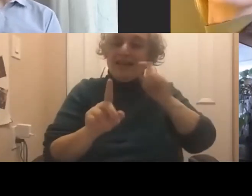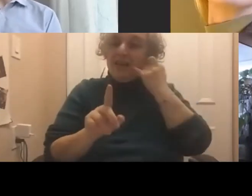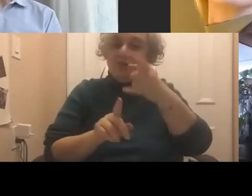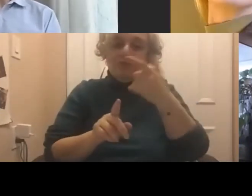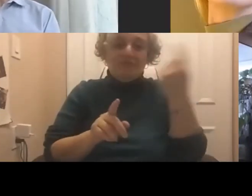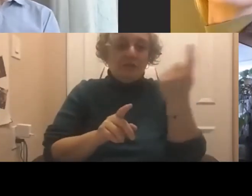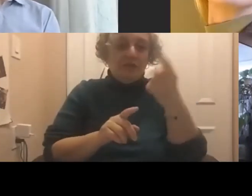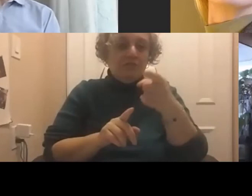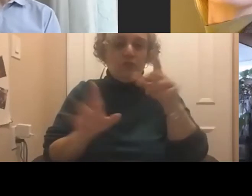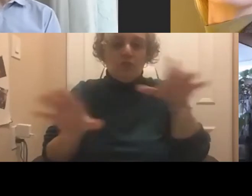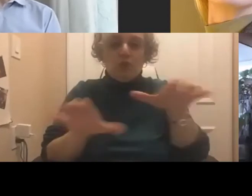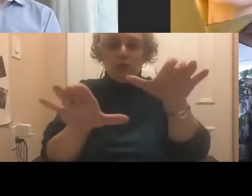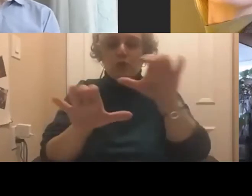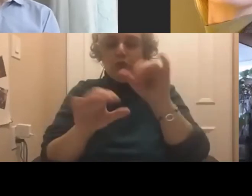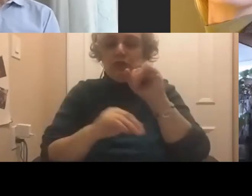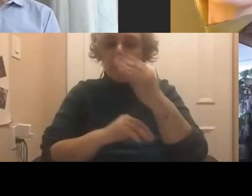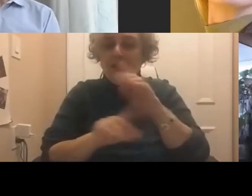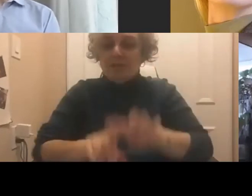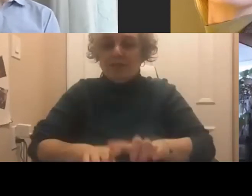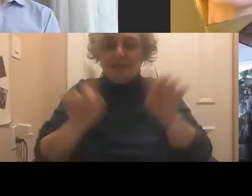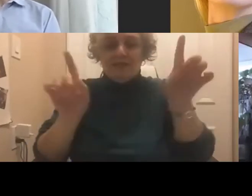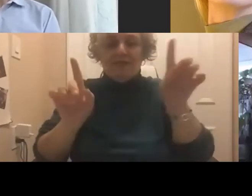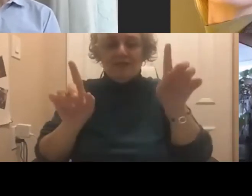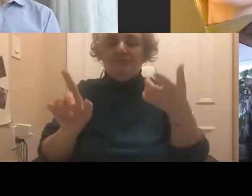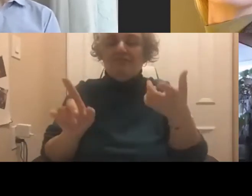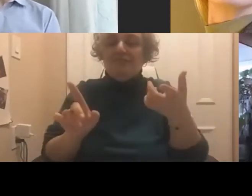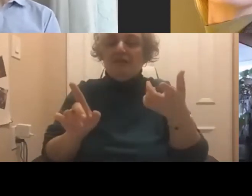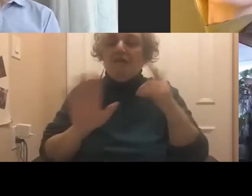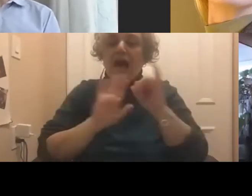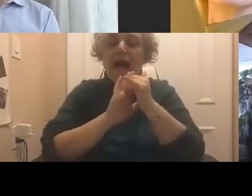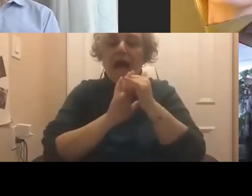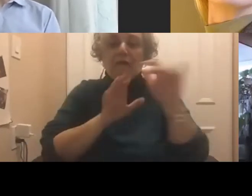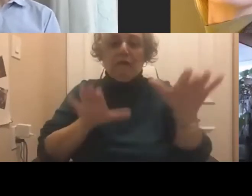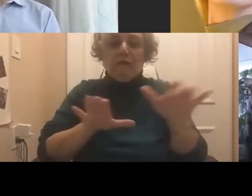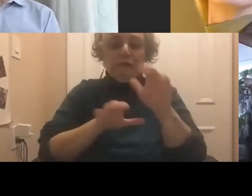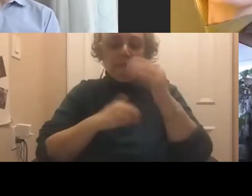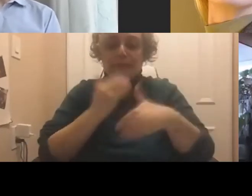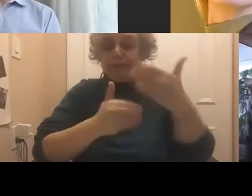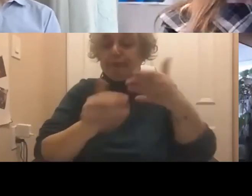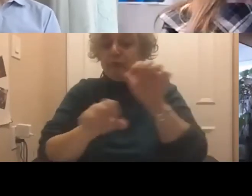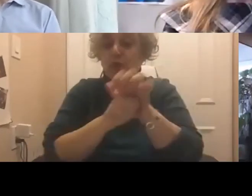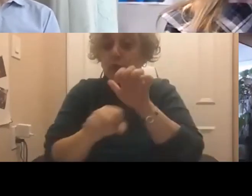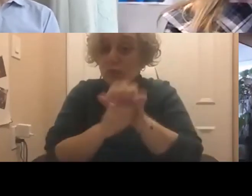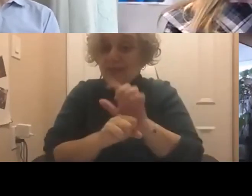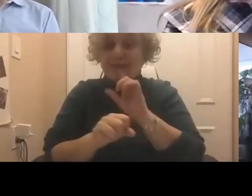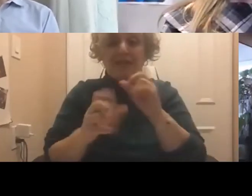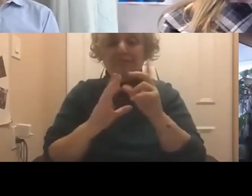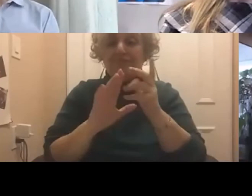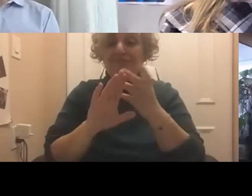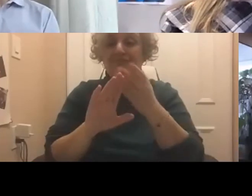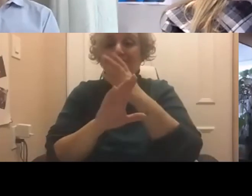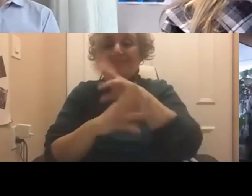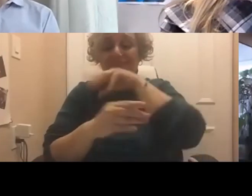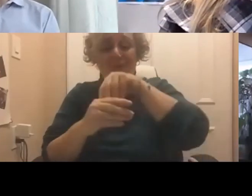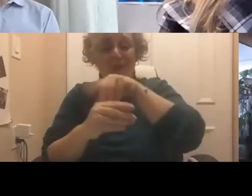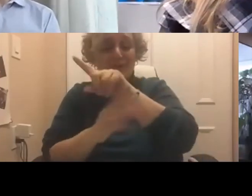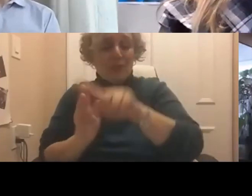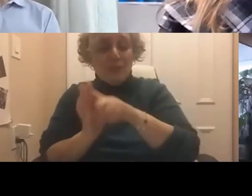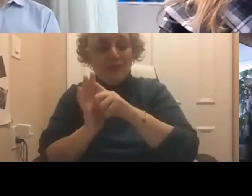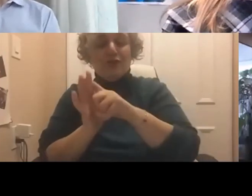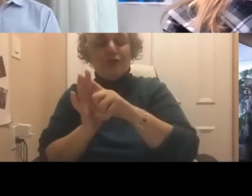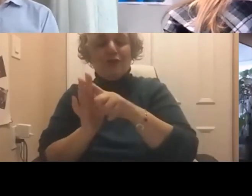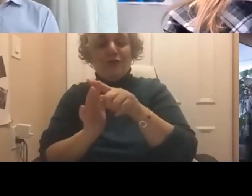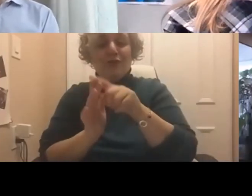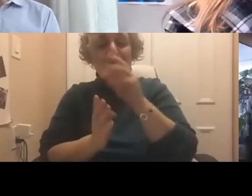if the way that you perform your work is not part of the original data set, then you're flagged